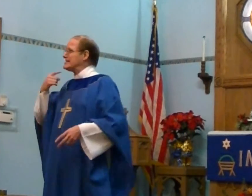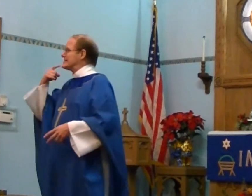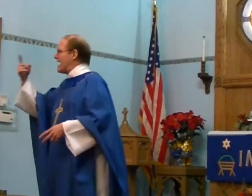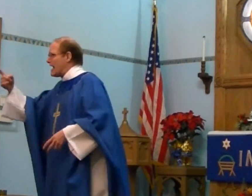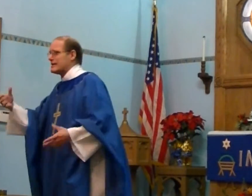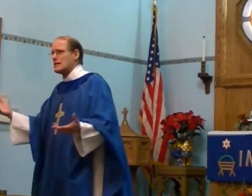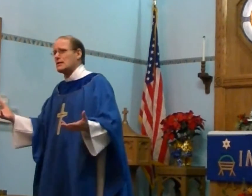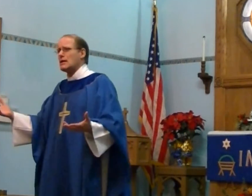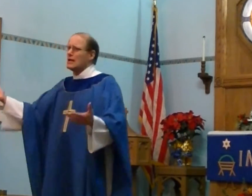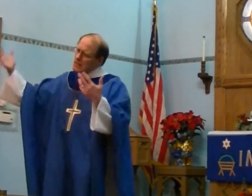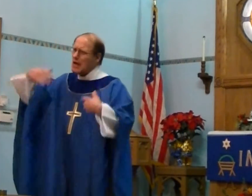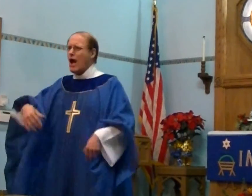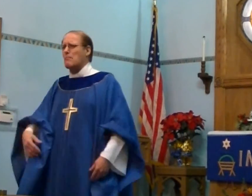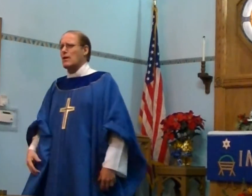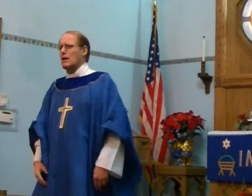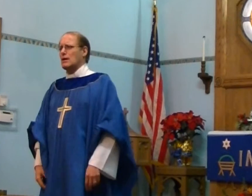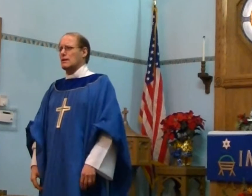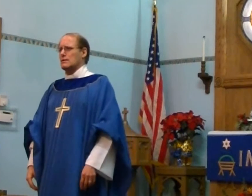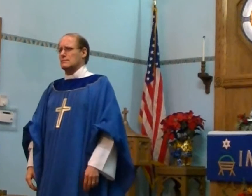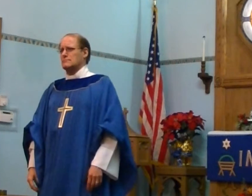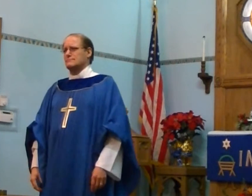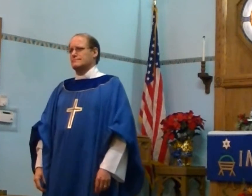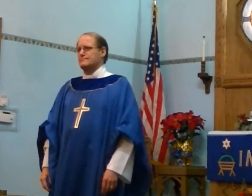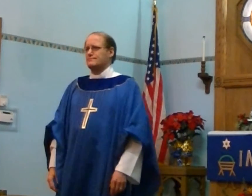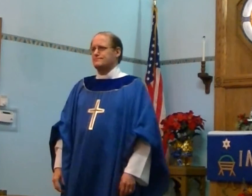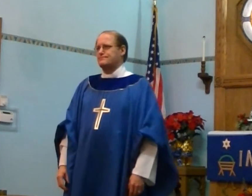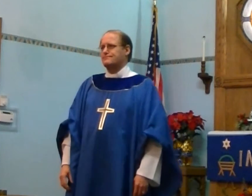said come no